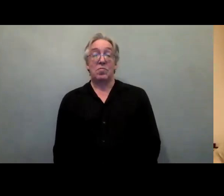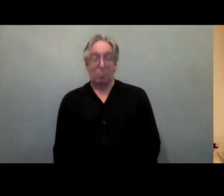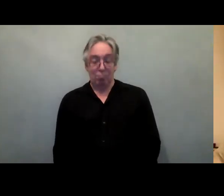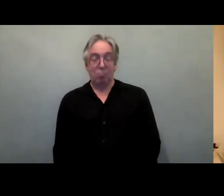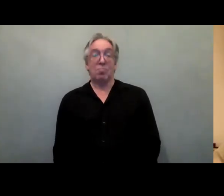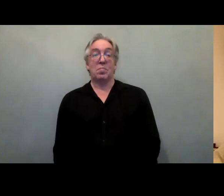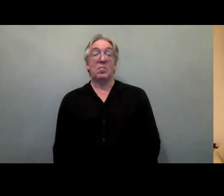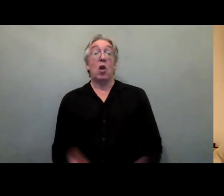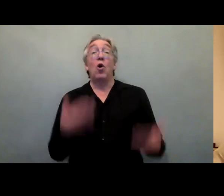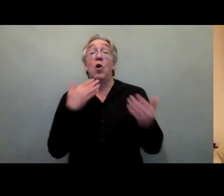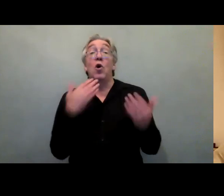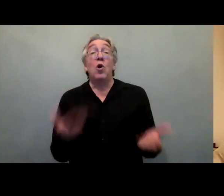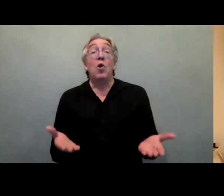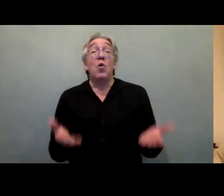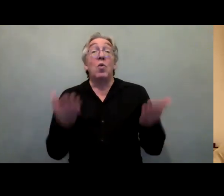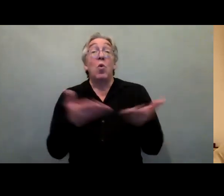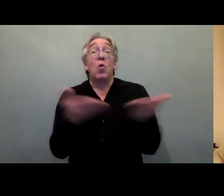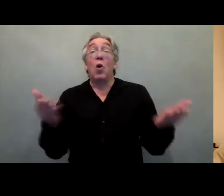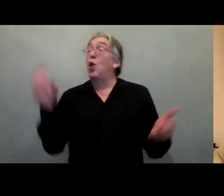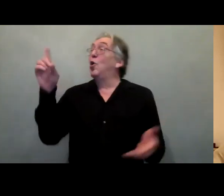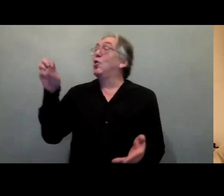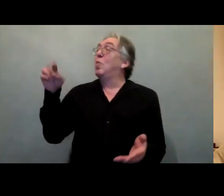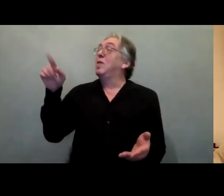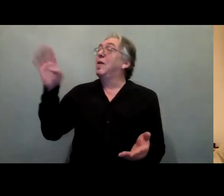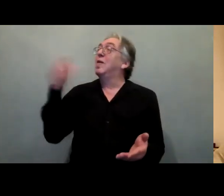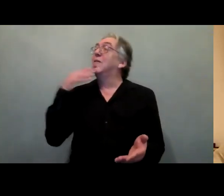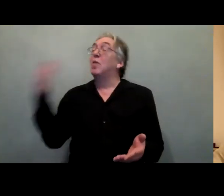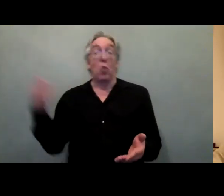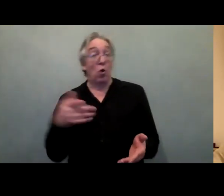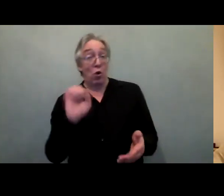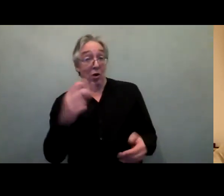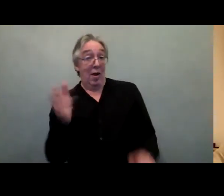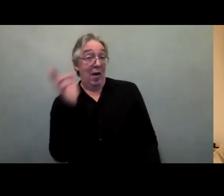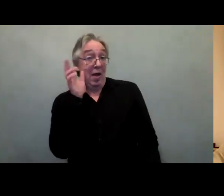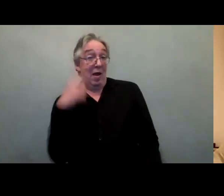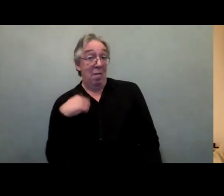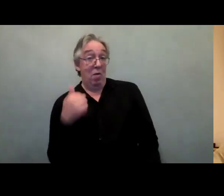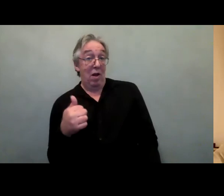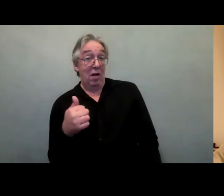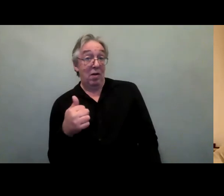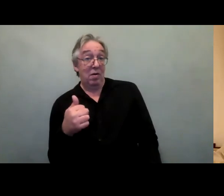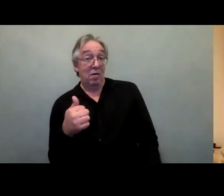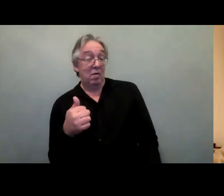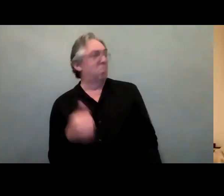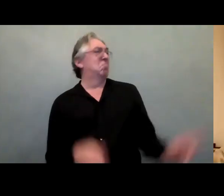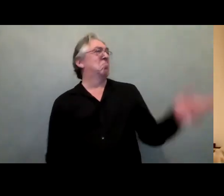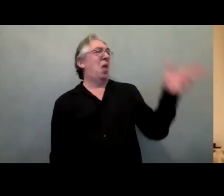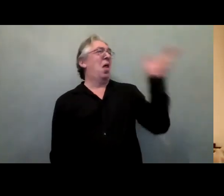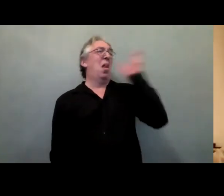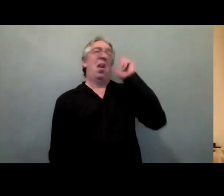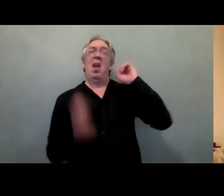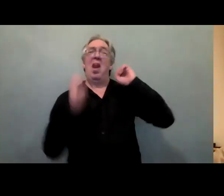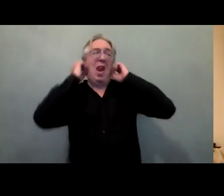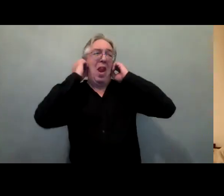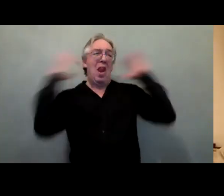Good morning, everyone. Thanks, Dominic. I just want to make sure that you are hearing me well, Dom. Loud and clear, Jose. Perfect.